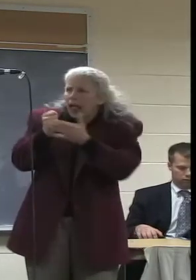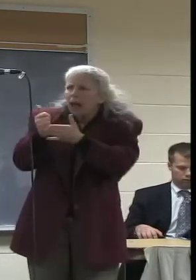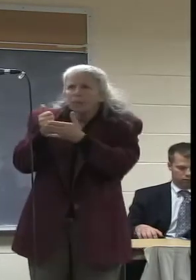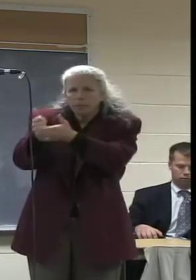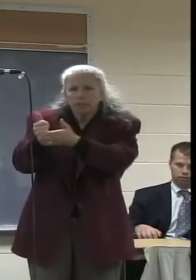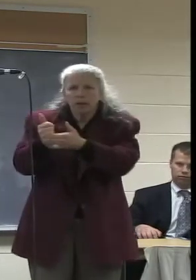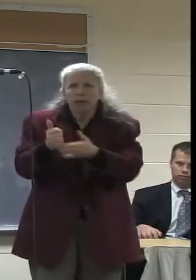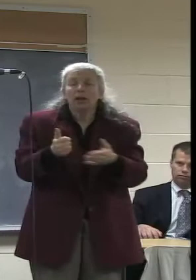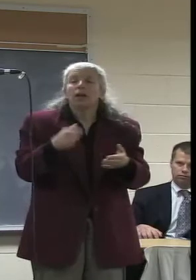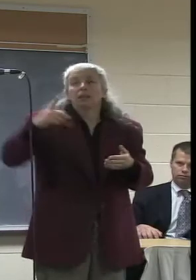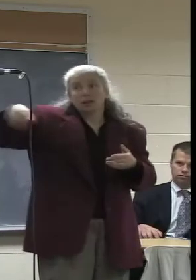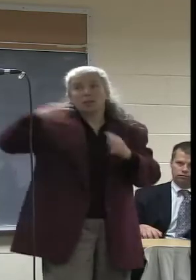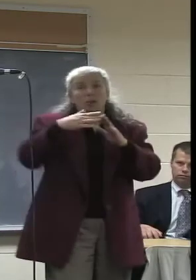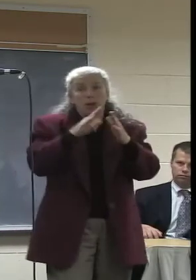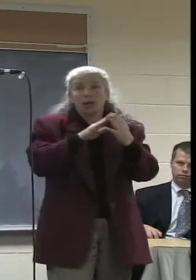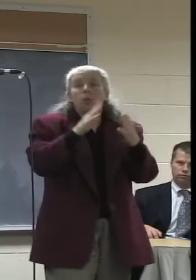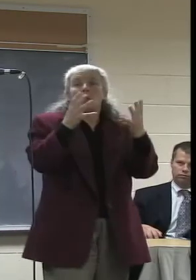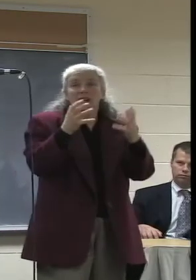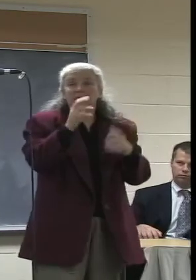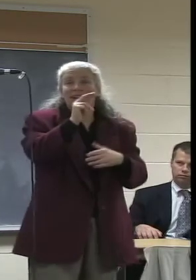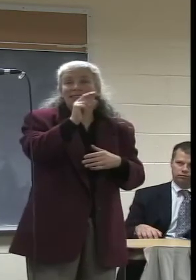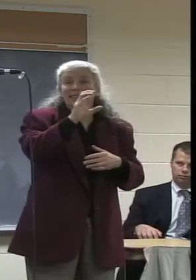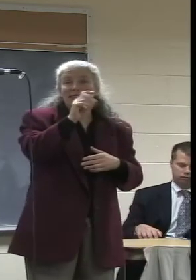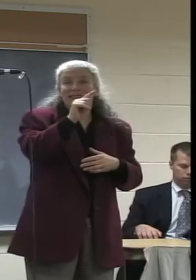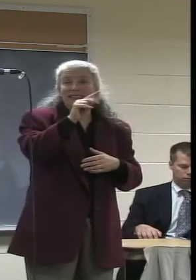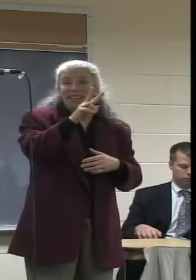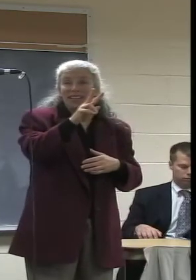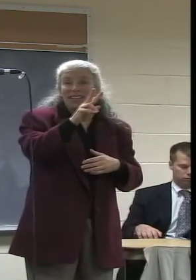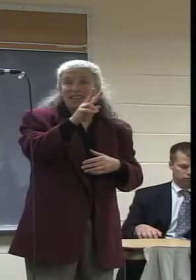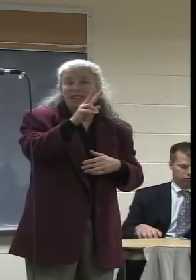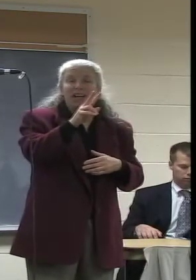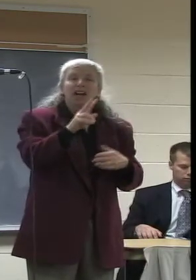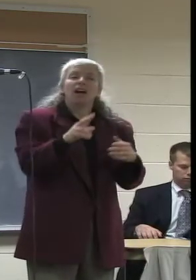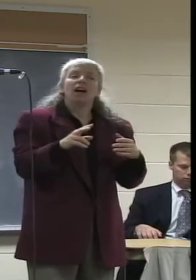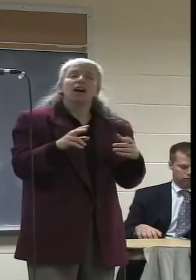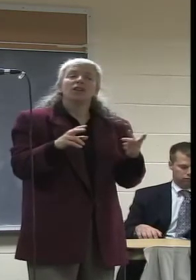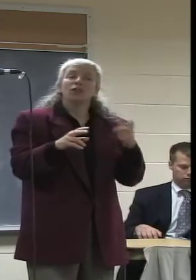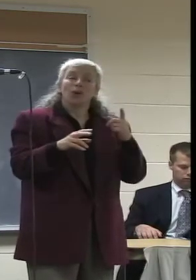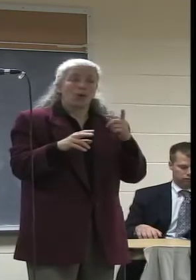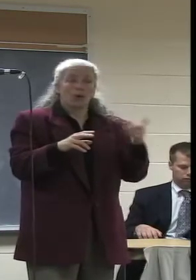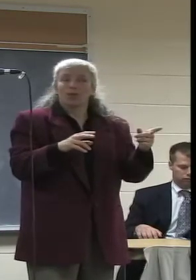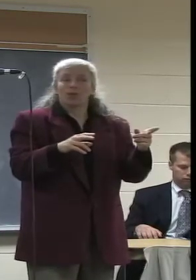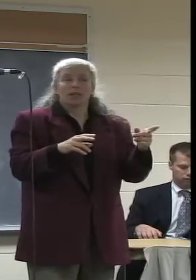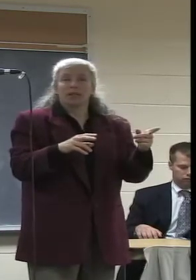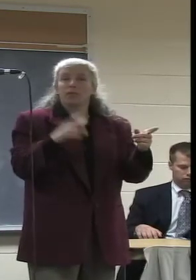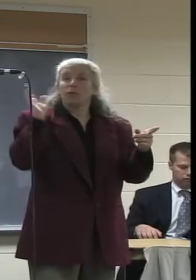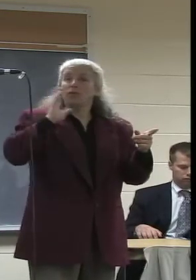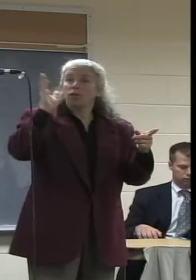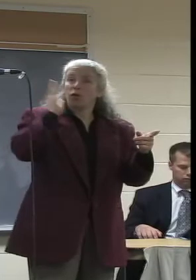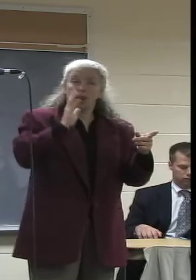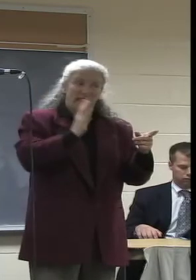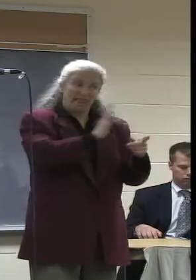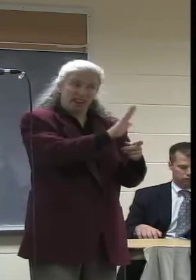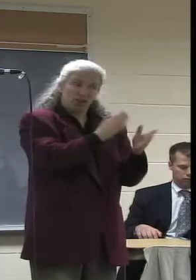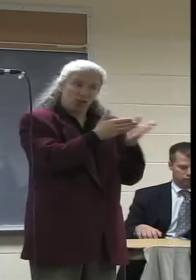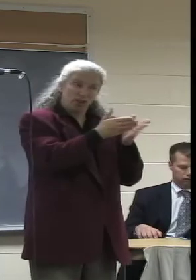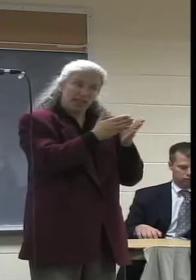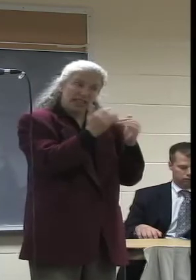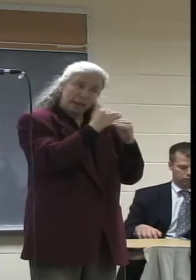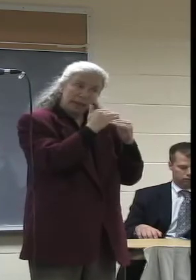for NCTV services has exceeded its capacity as the documented drastic increase in the use of their services shows.